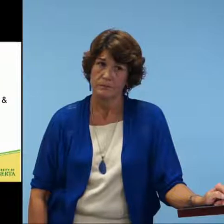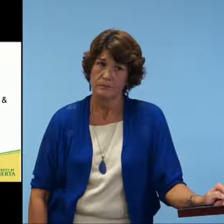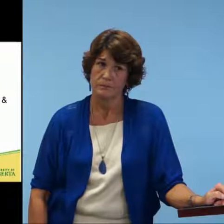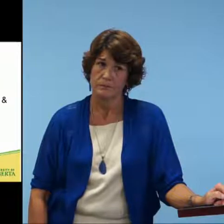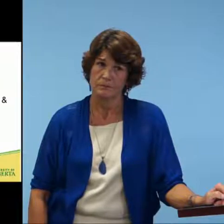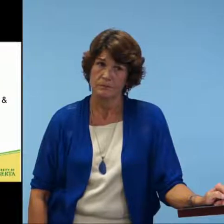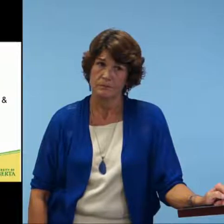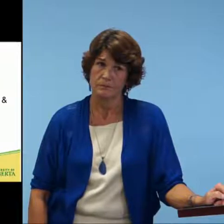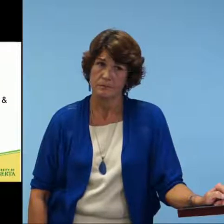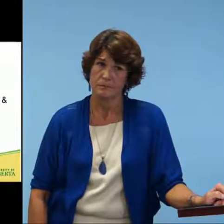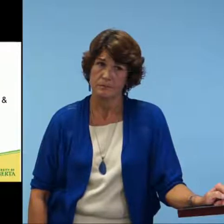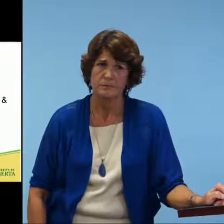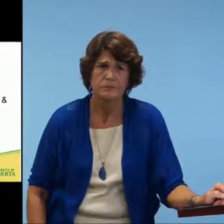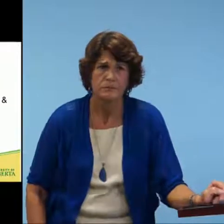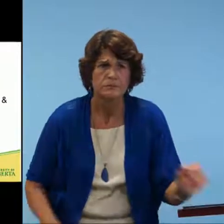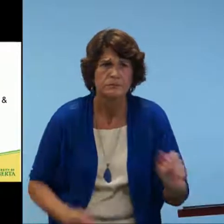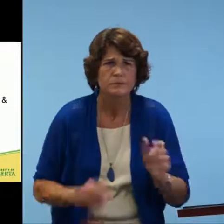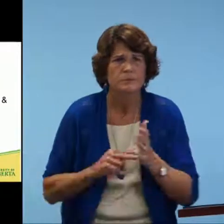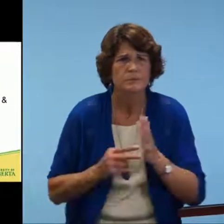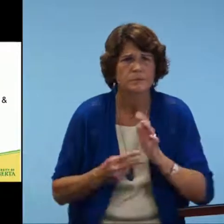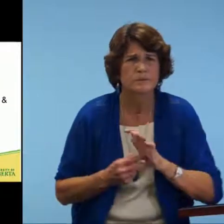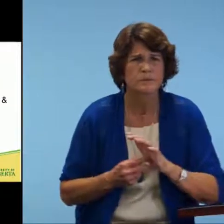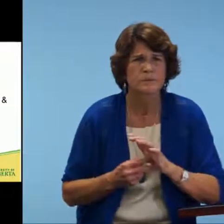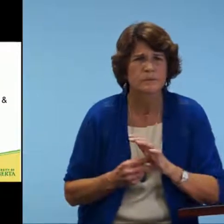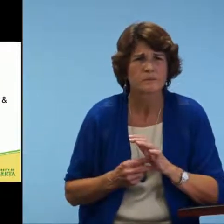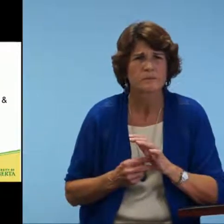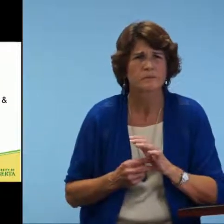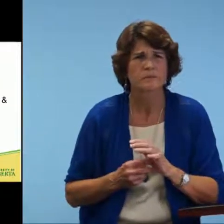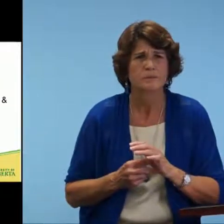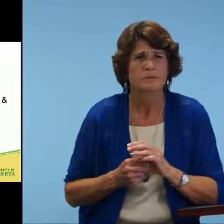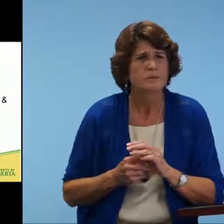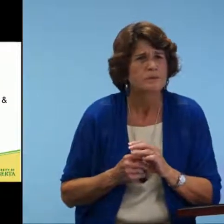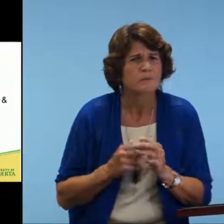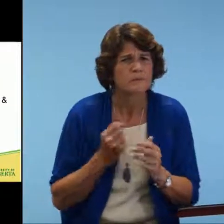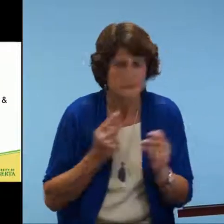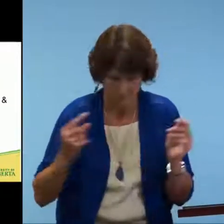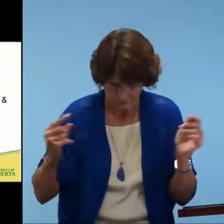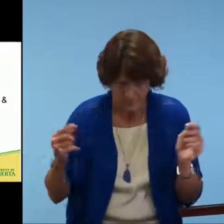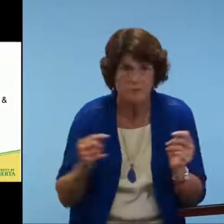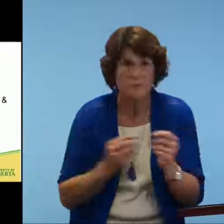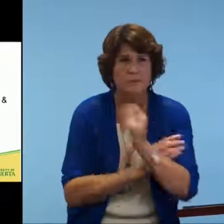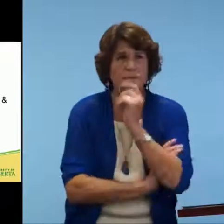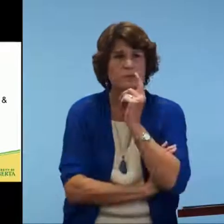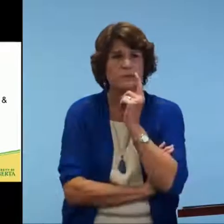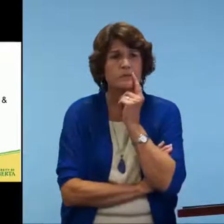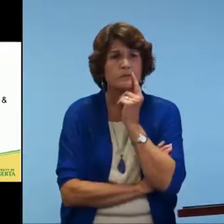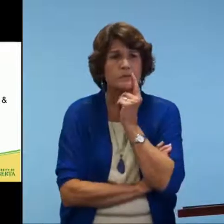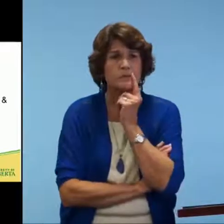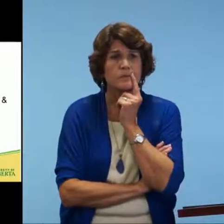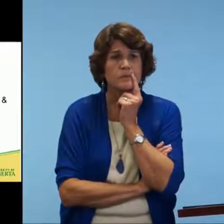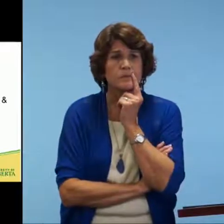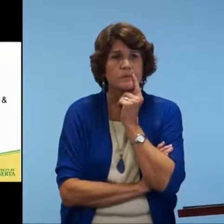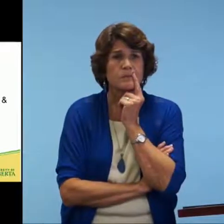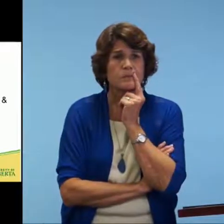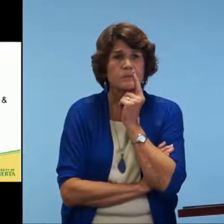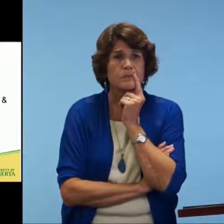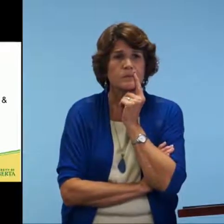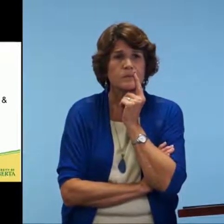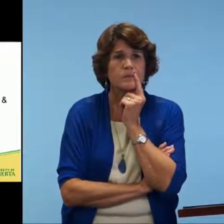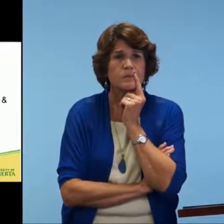the name of the resource for learning sign shapes that